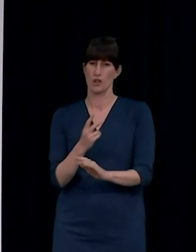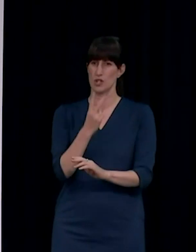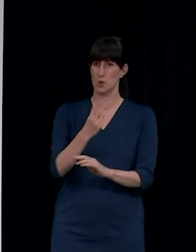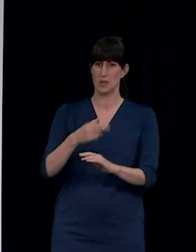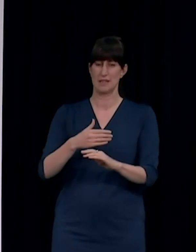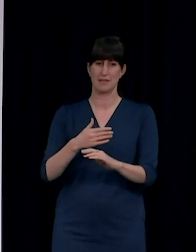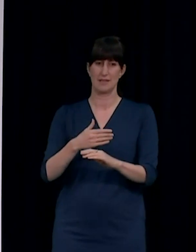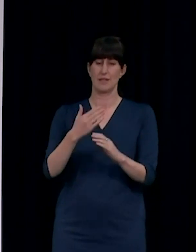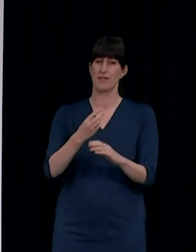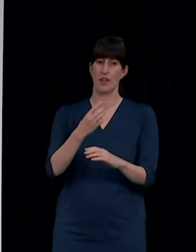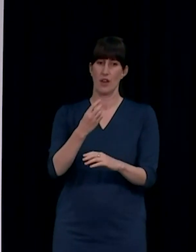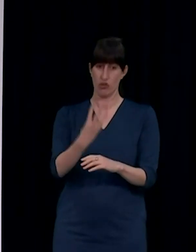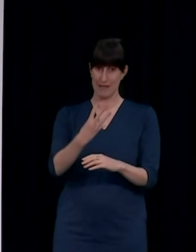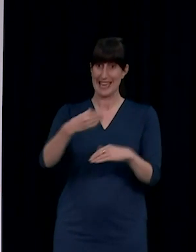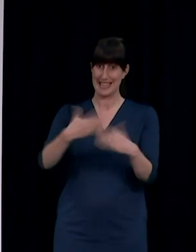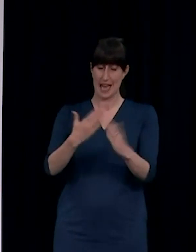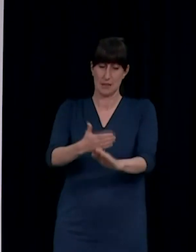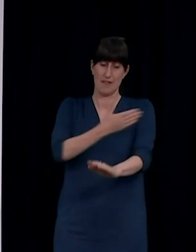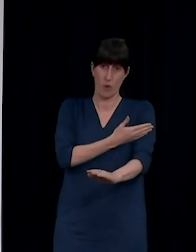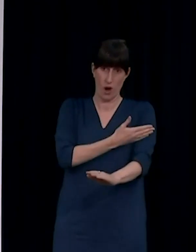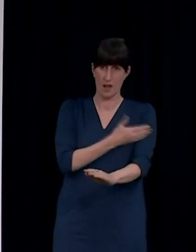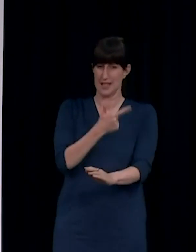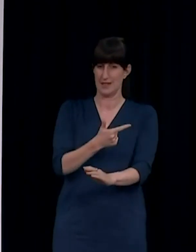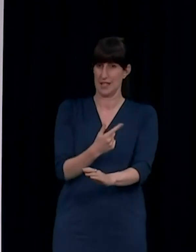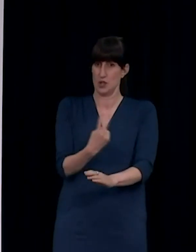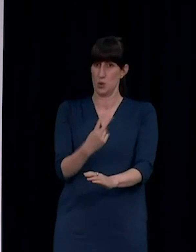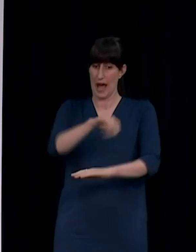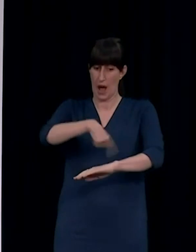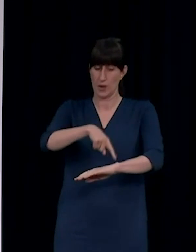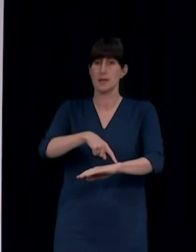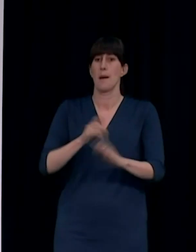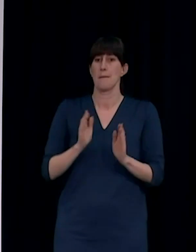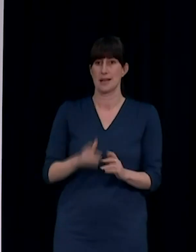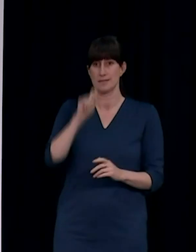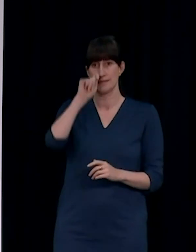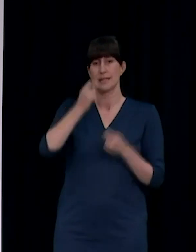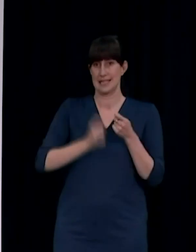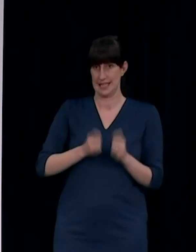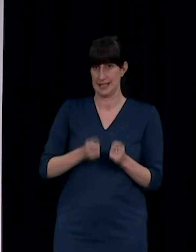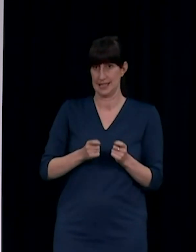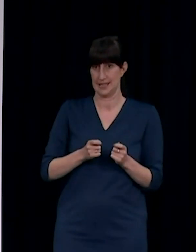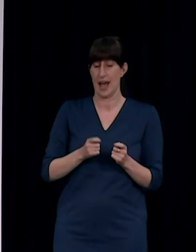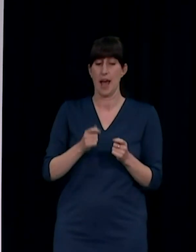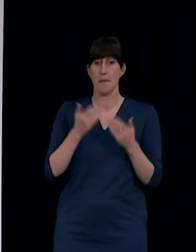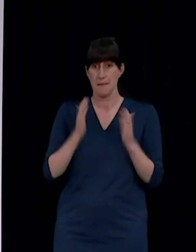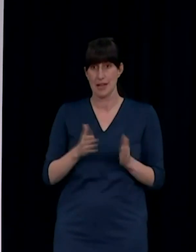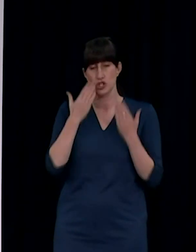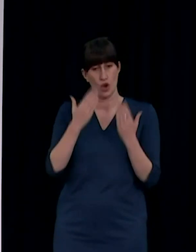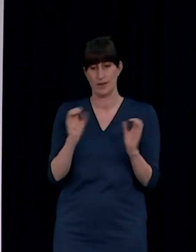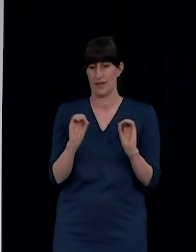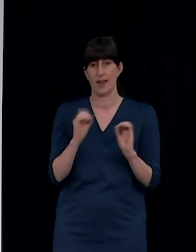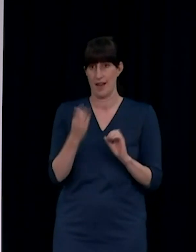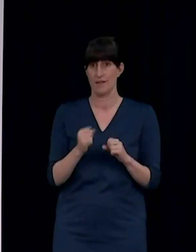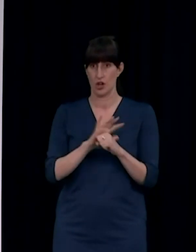same as the requirements for those where it is already a permitted activity to move across the border. For those crossing the